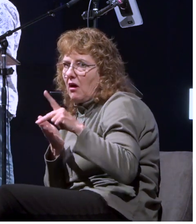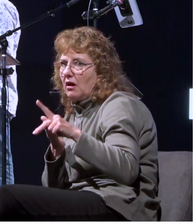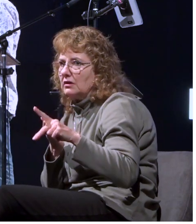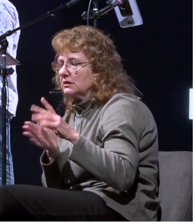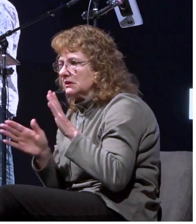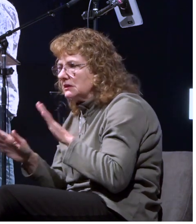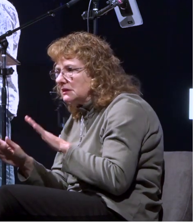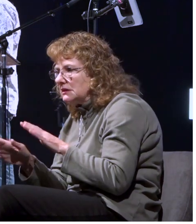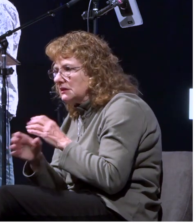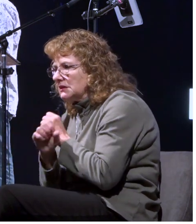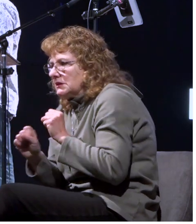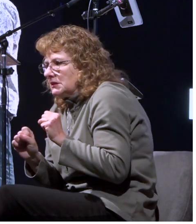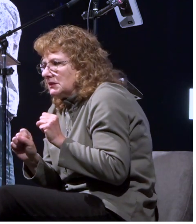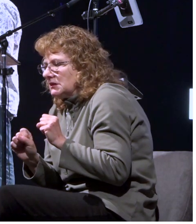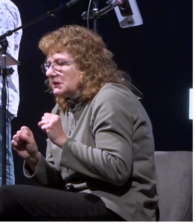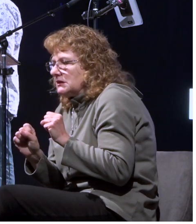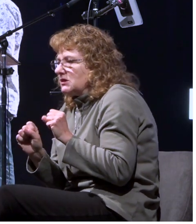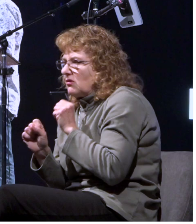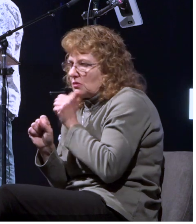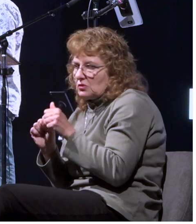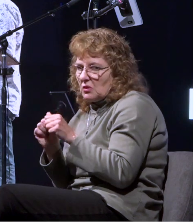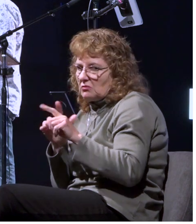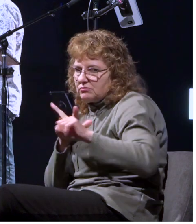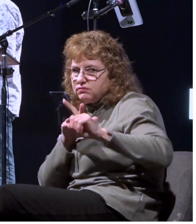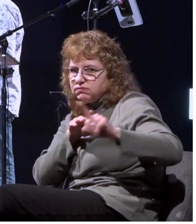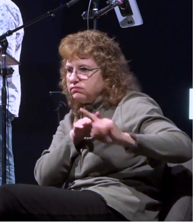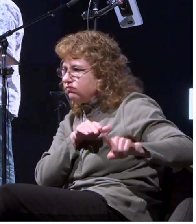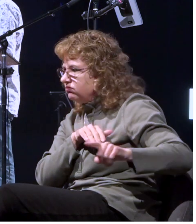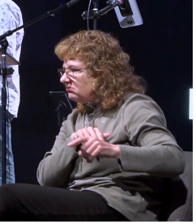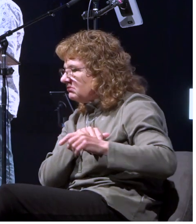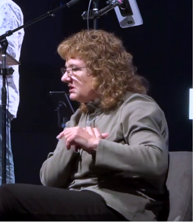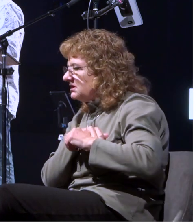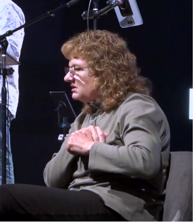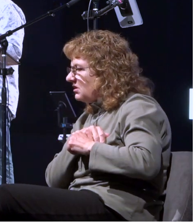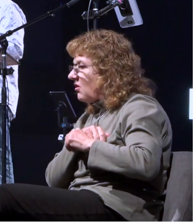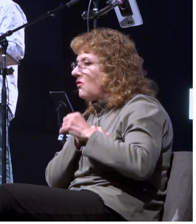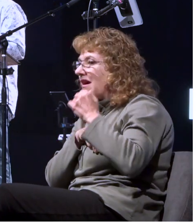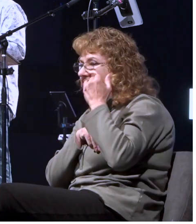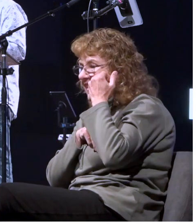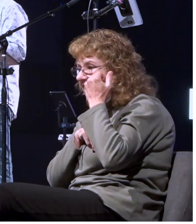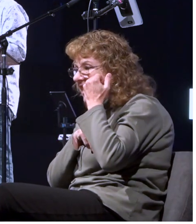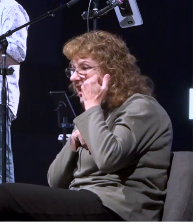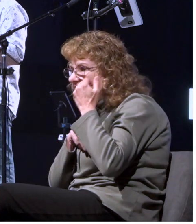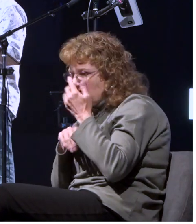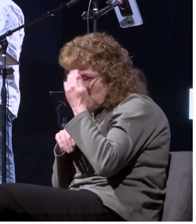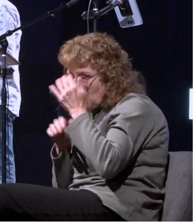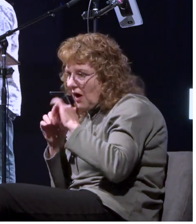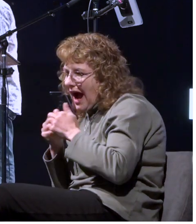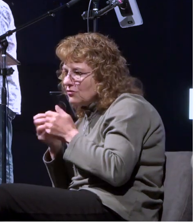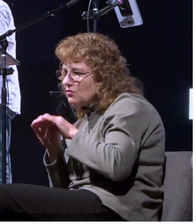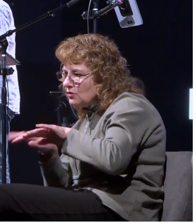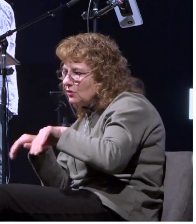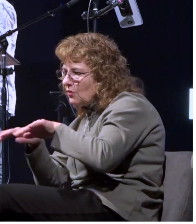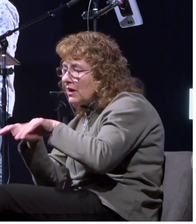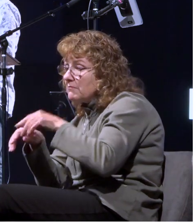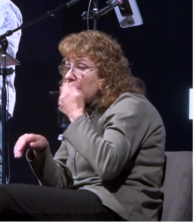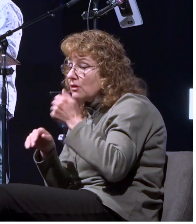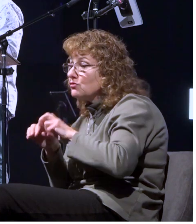and commanded that those who could swim should jump overboard first and get to land every man for